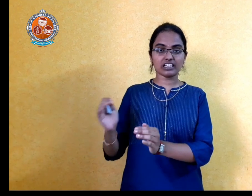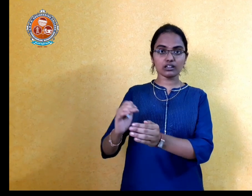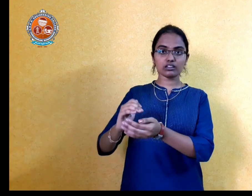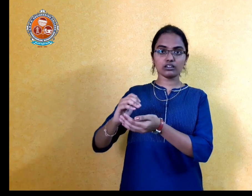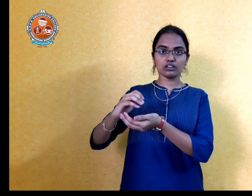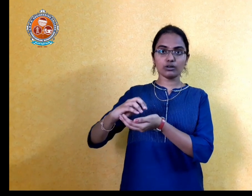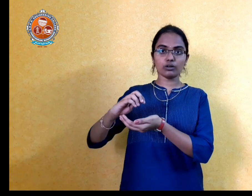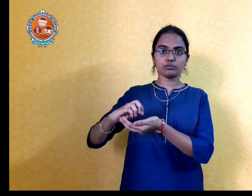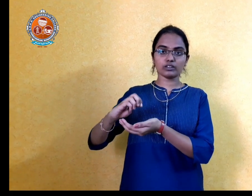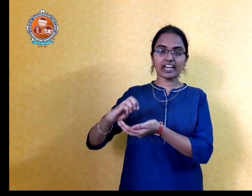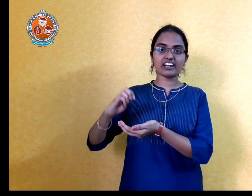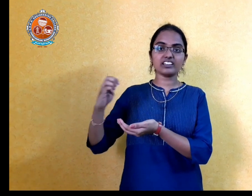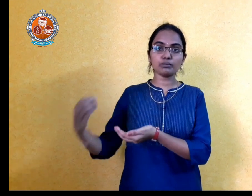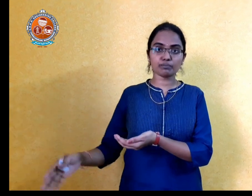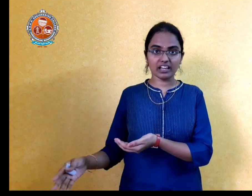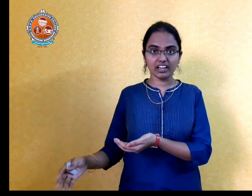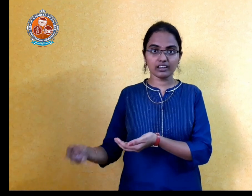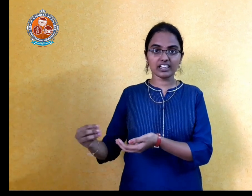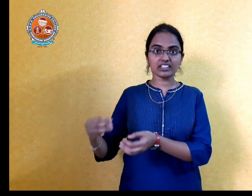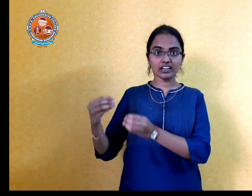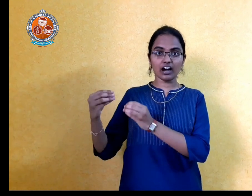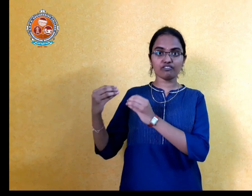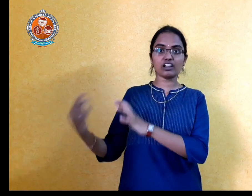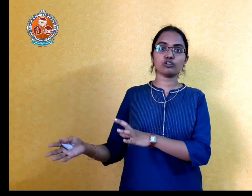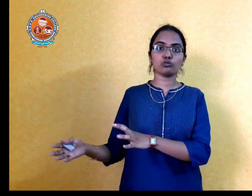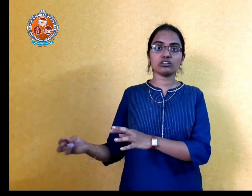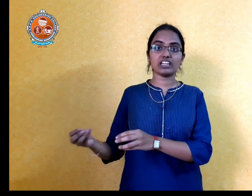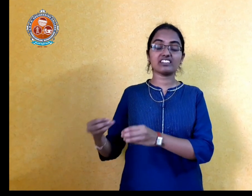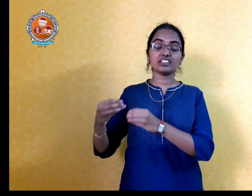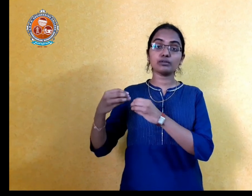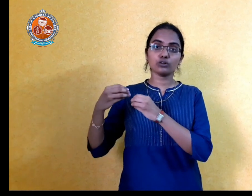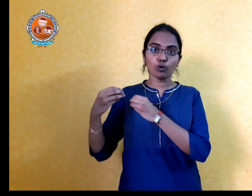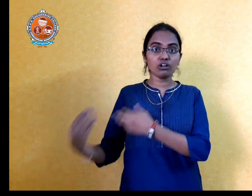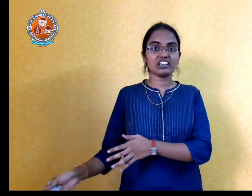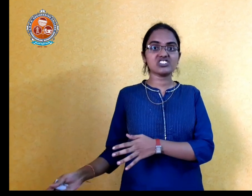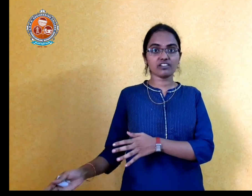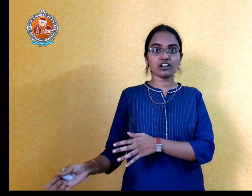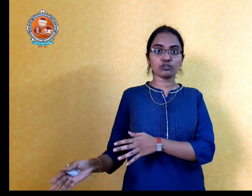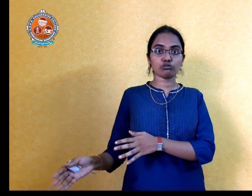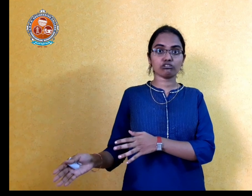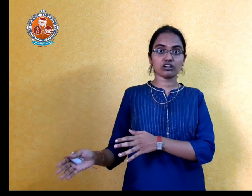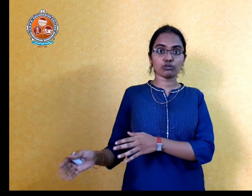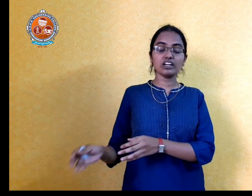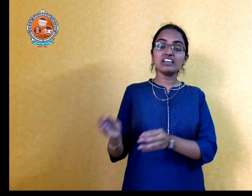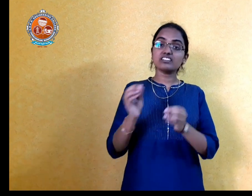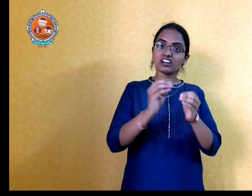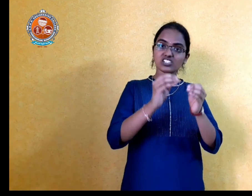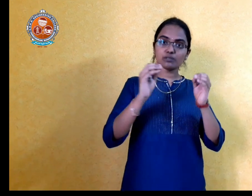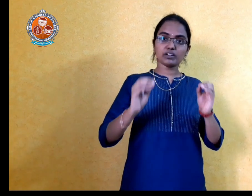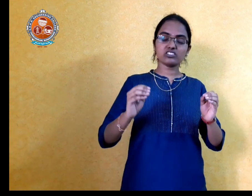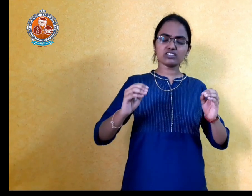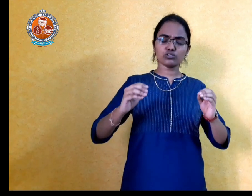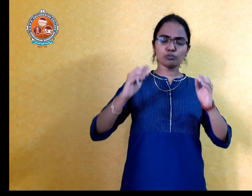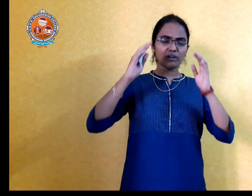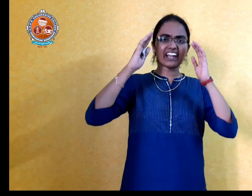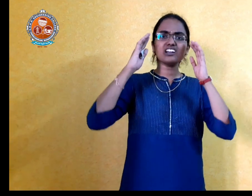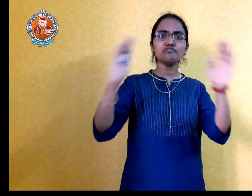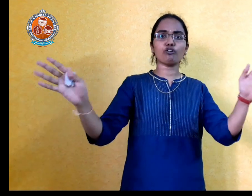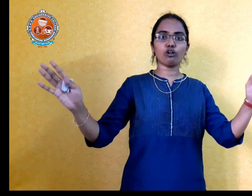till ekkada thhe me play ee dae abba nana kundar, ee dae me goal reach awa nana kundunar. search up and just you blindly follow